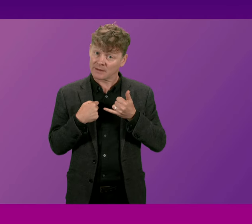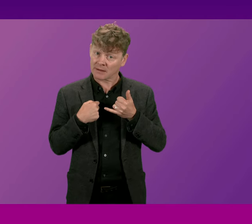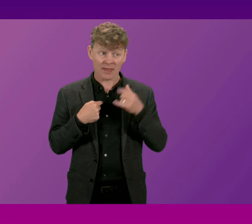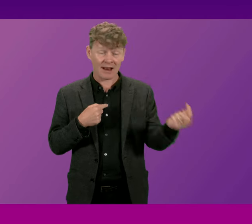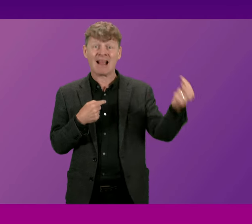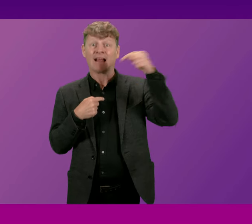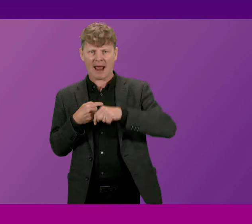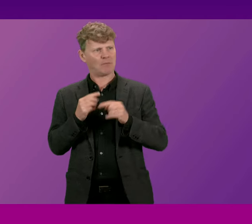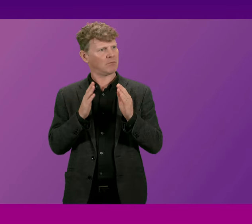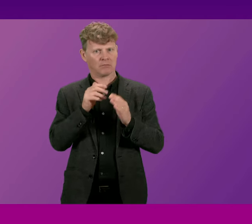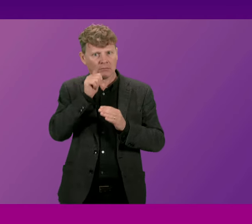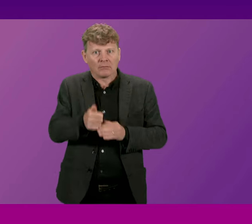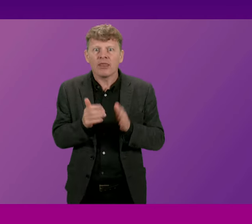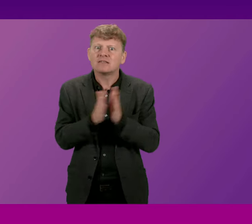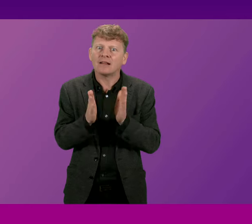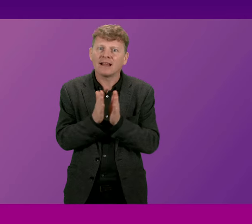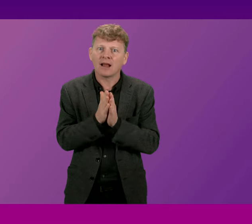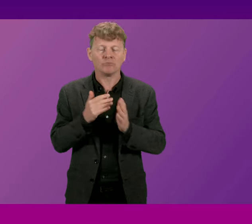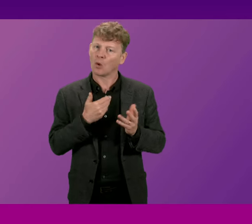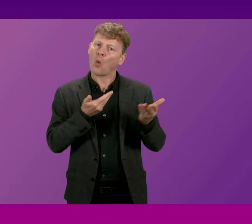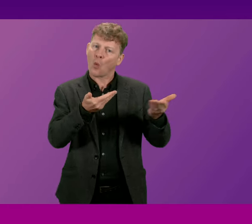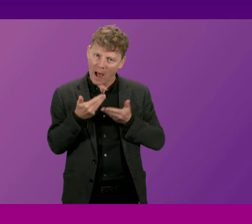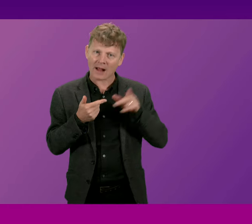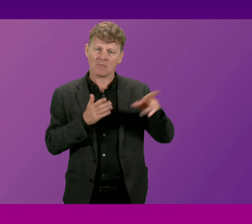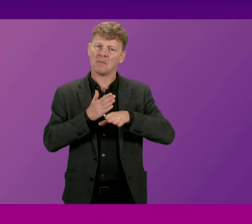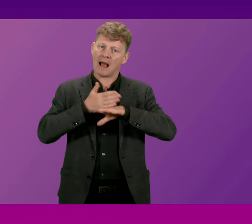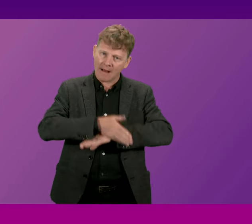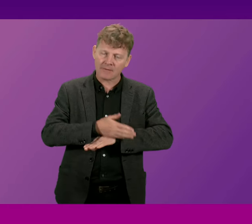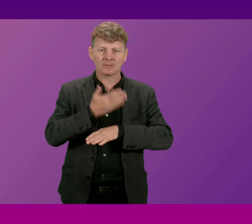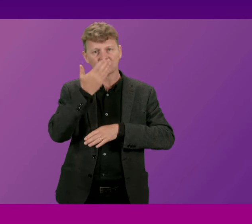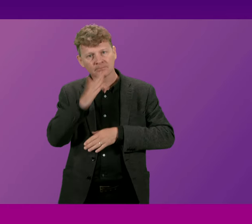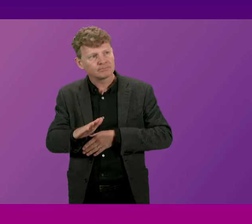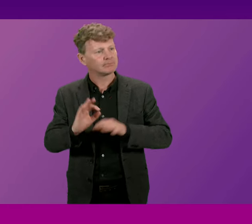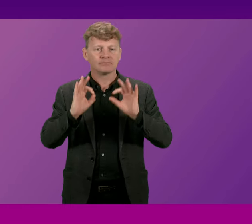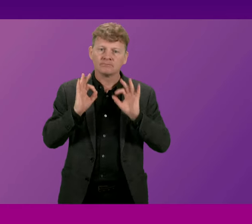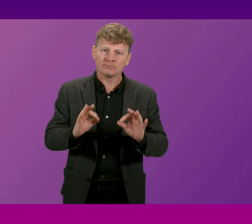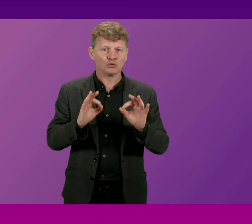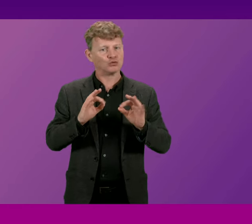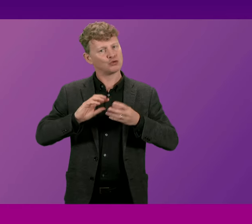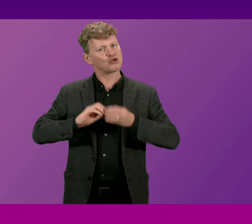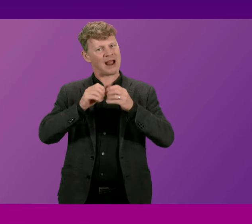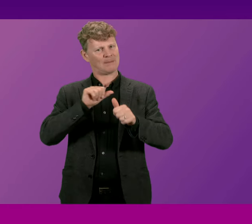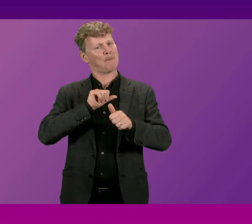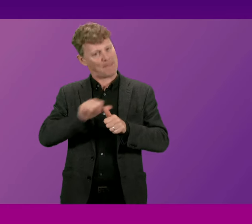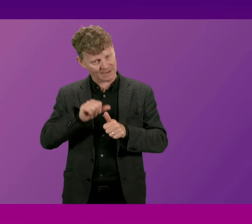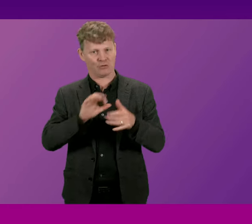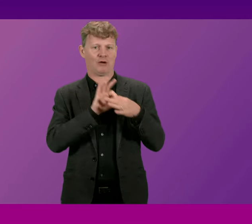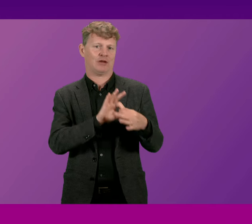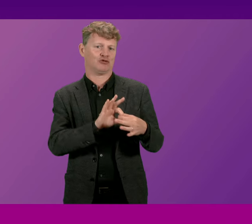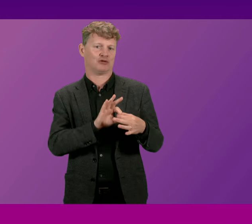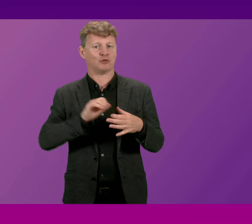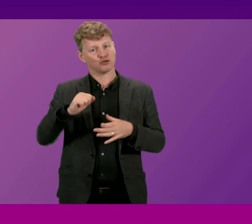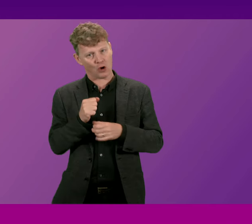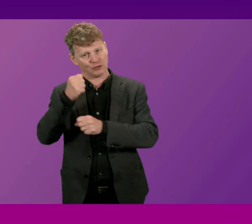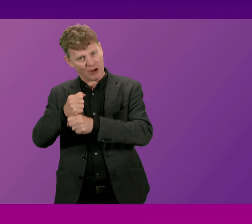Sunday after the election and I very much welcome the efforts the Prime Minister has made to create a better relationship between the Scottish Government